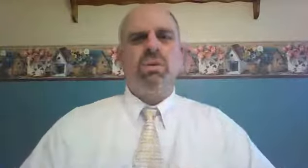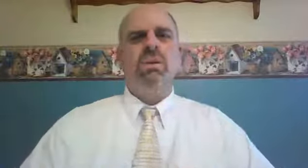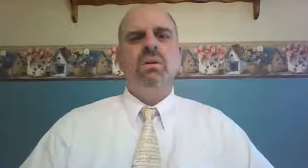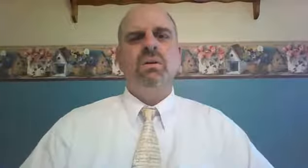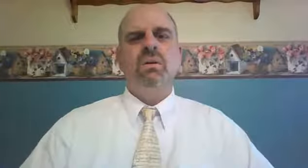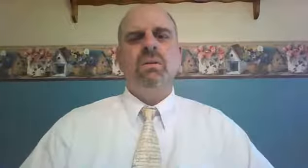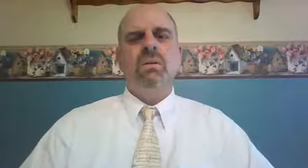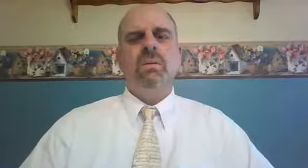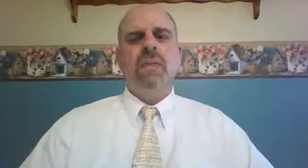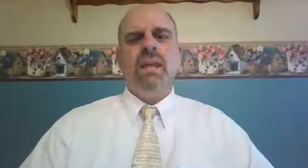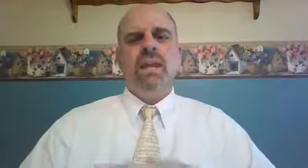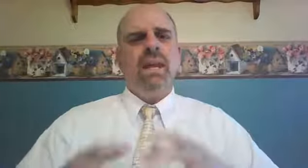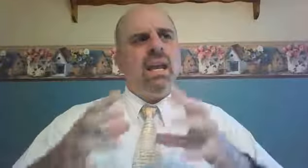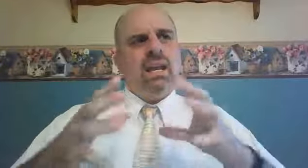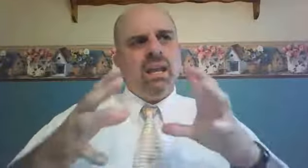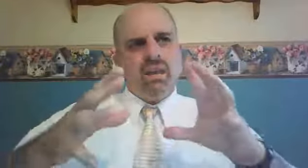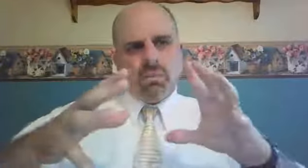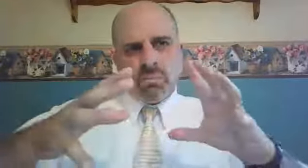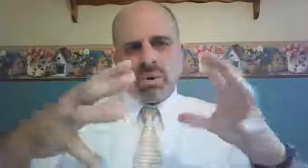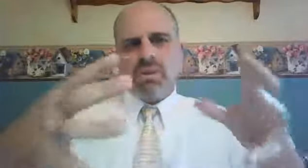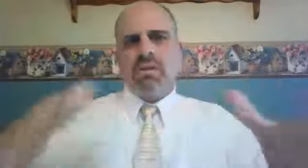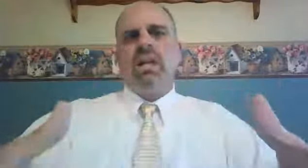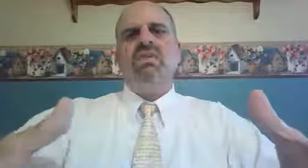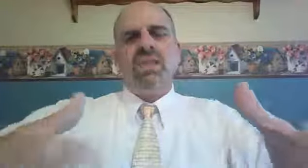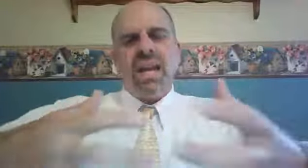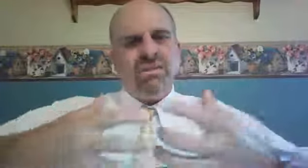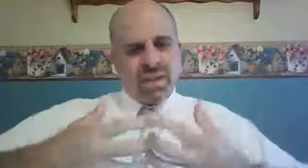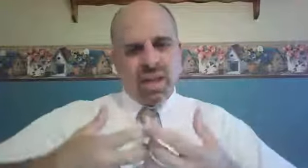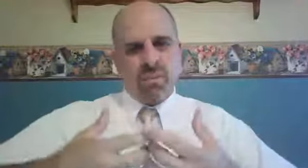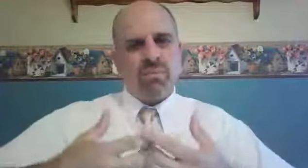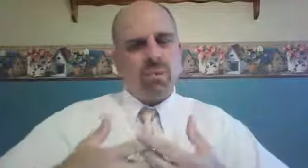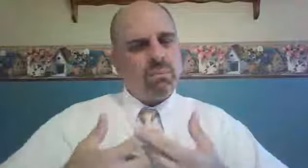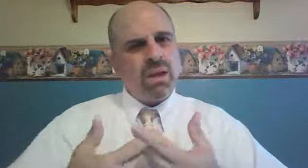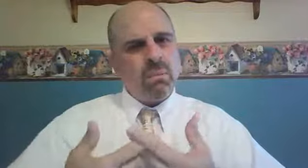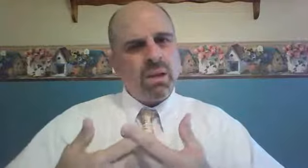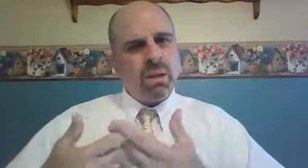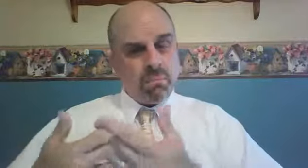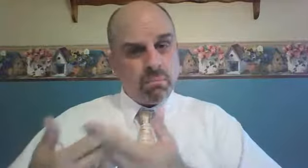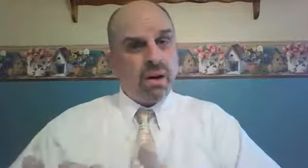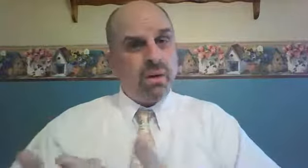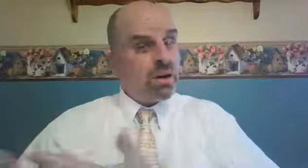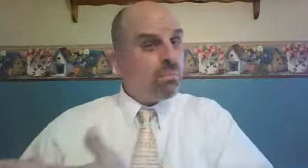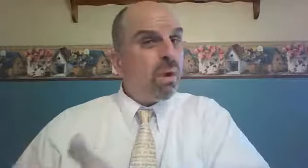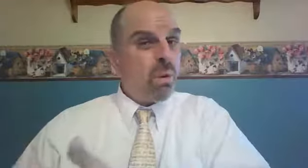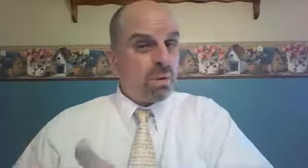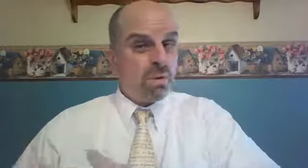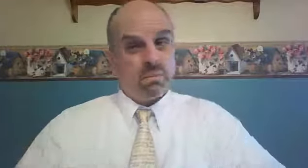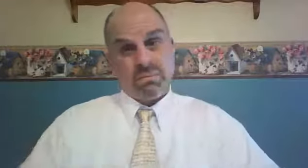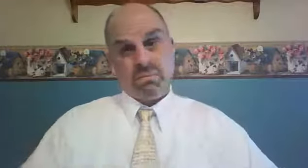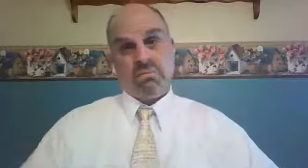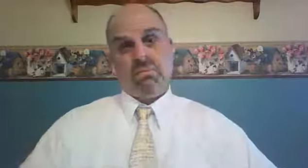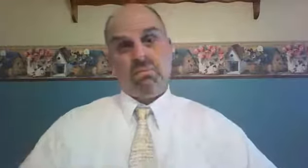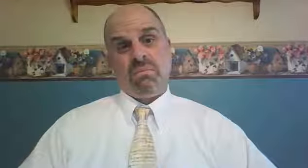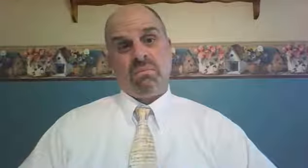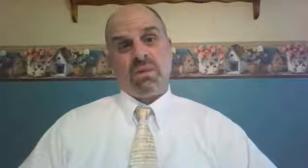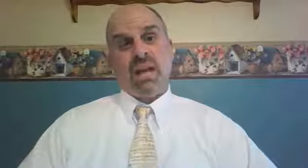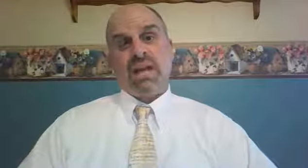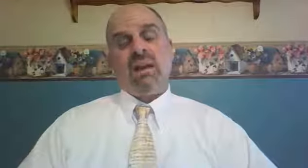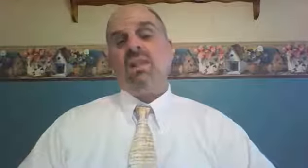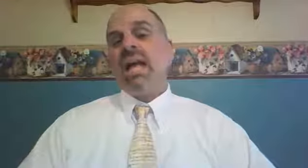He saved them from becoming barren and broke. Not only